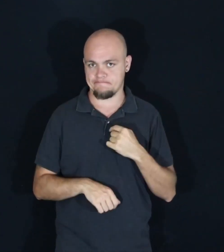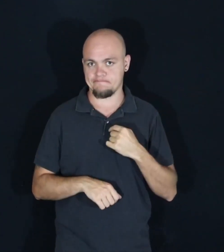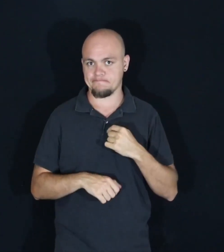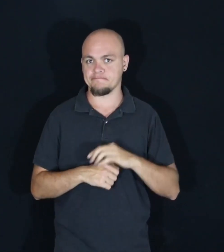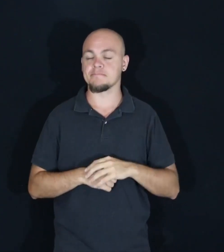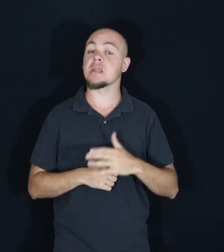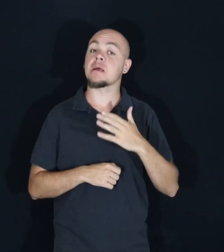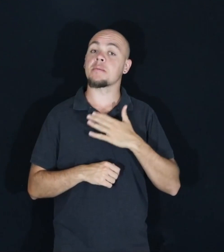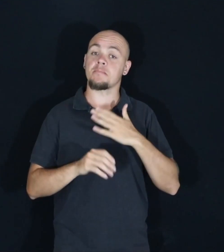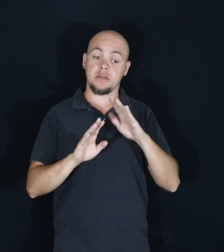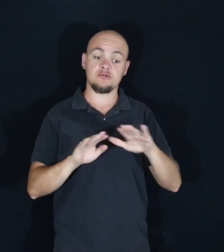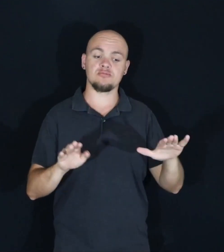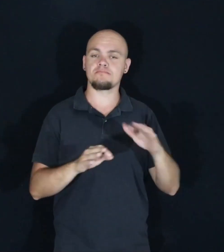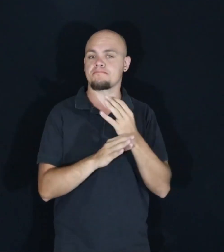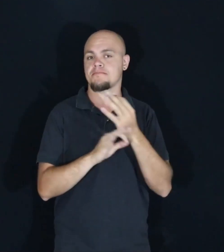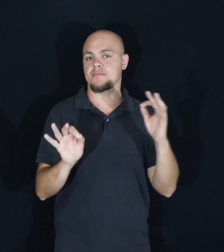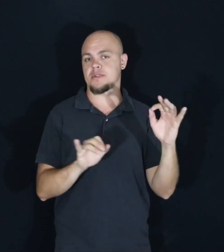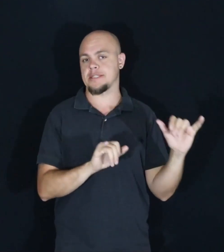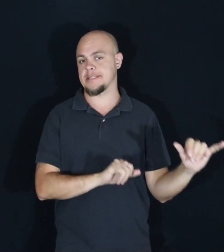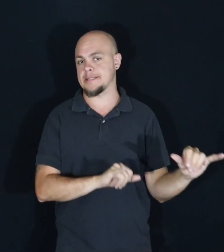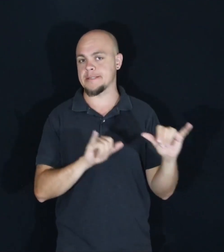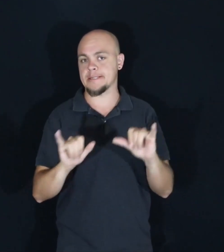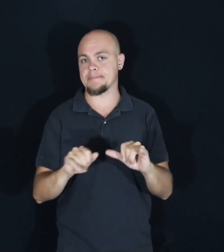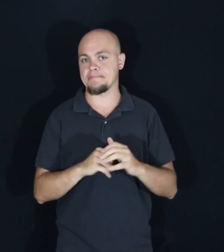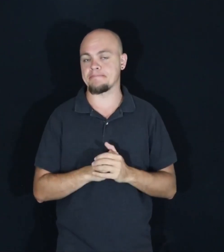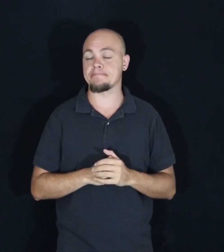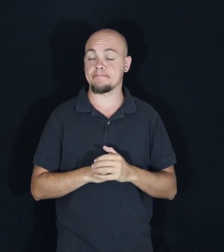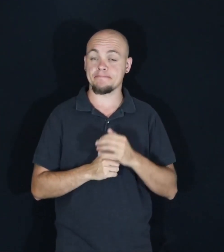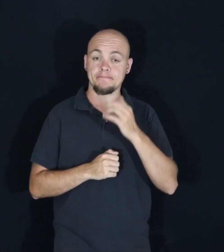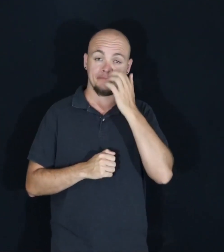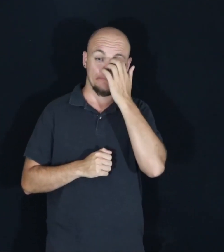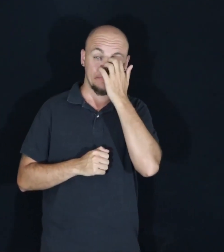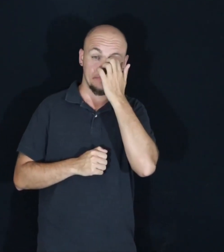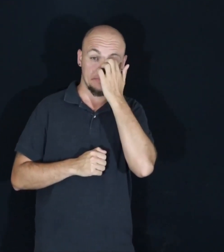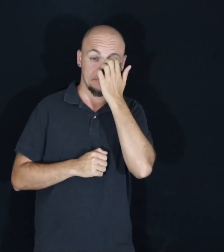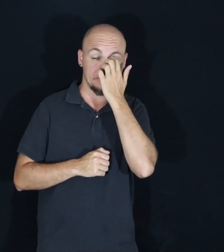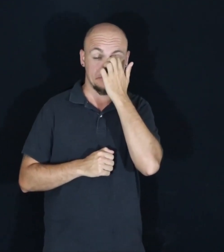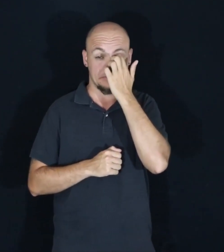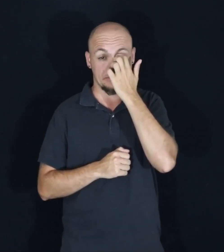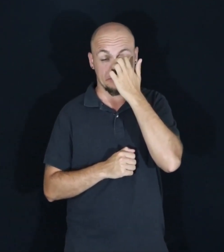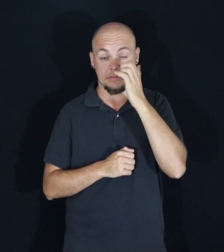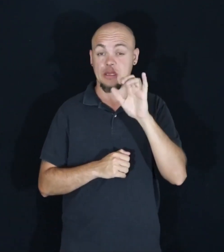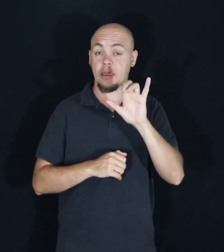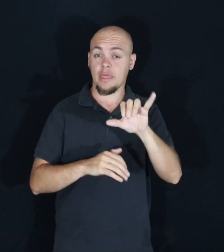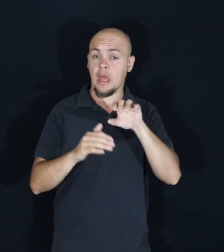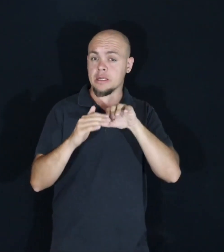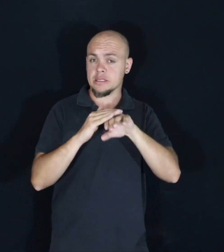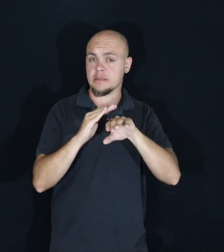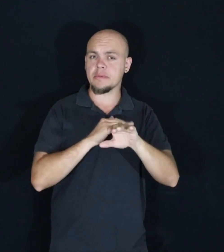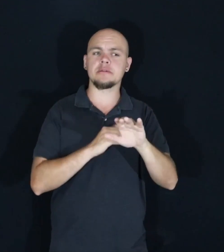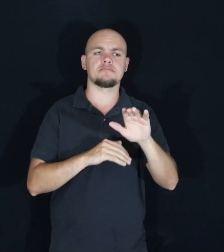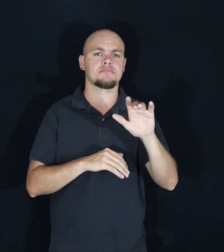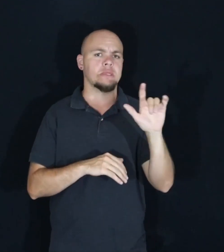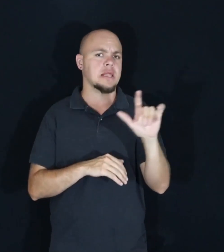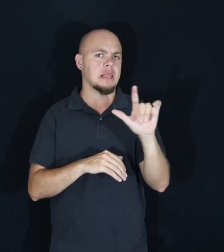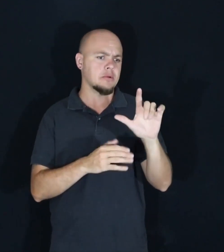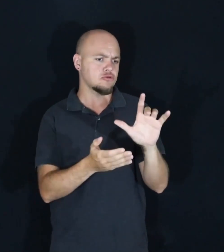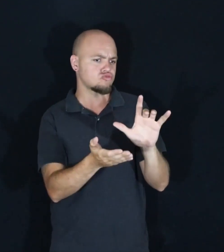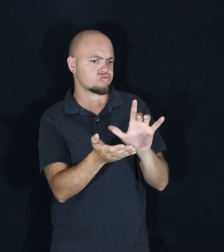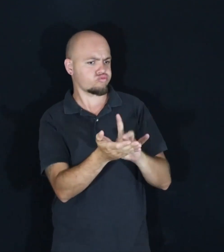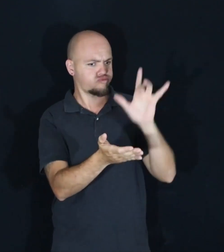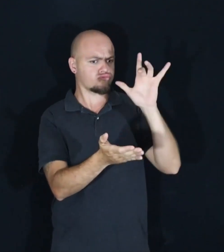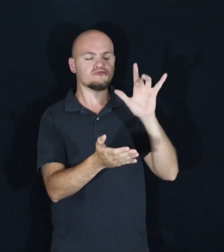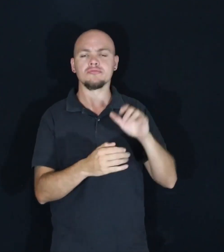for my children to have freedom. And libraries are leveraging that accessibility, giving us the chance